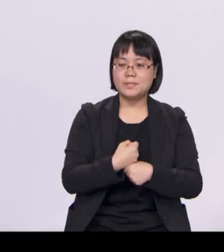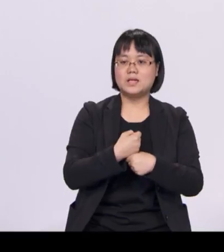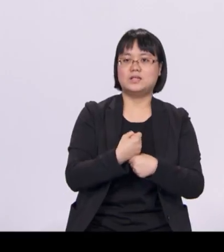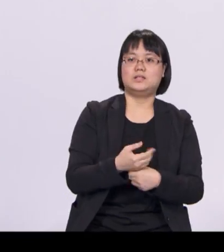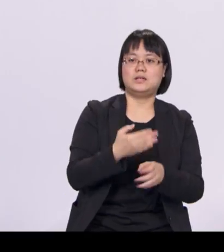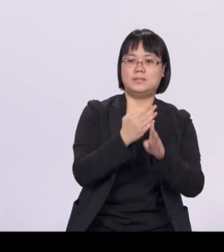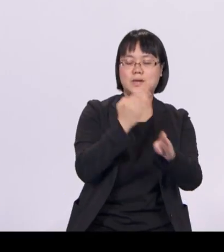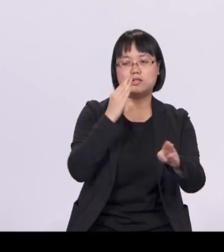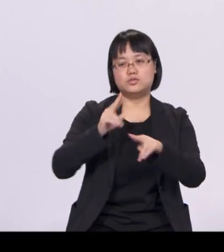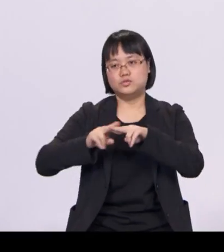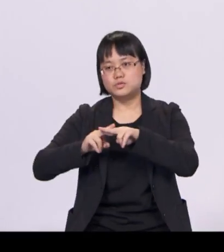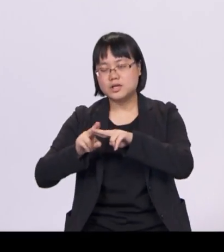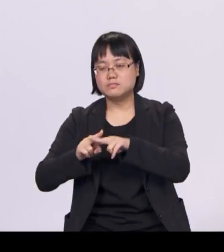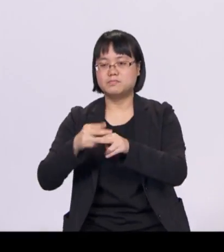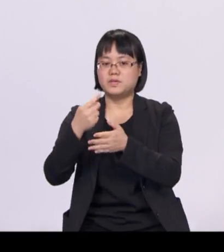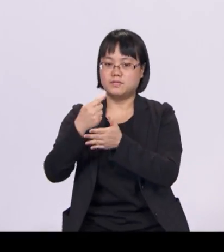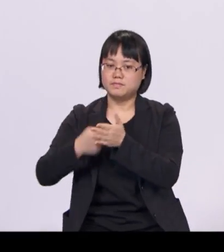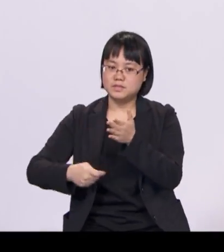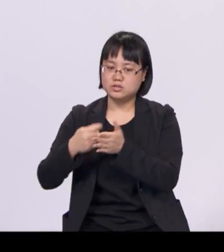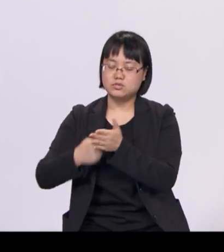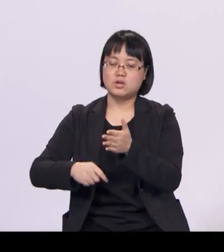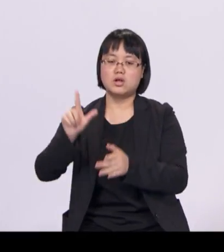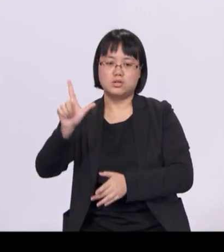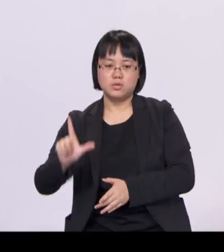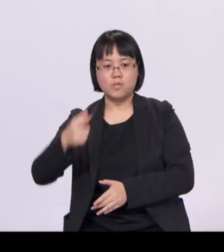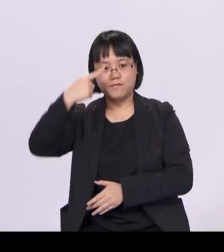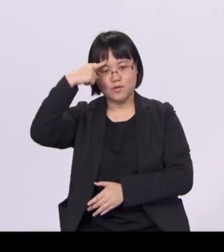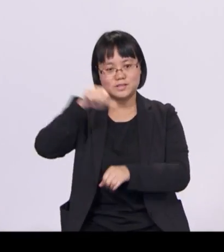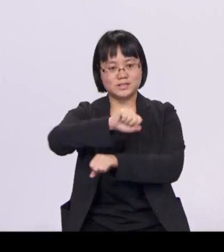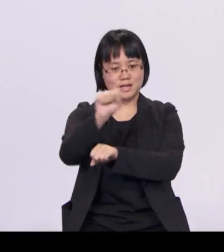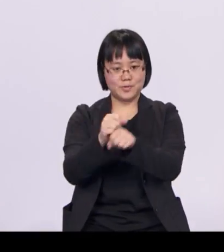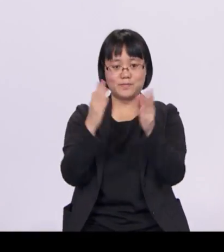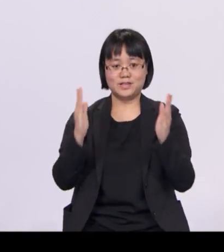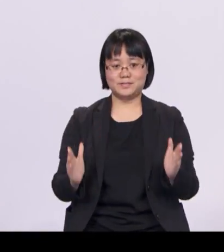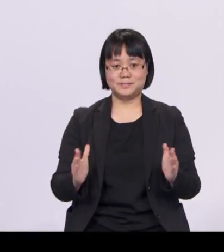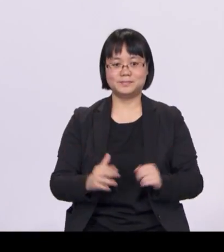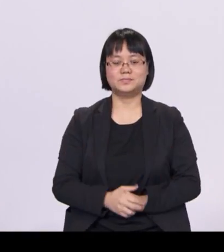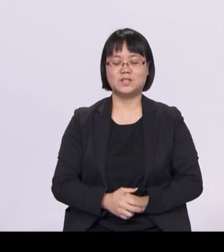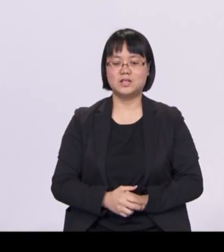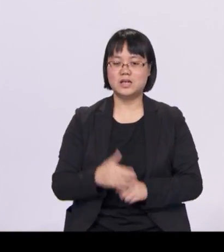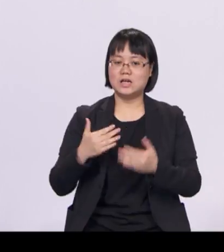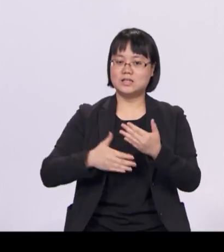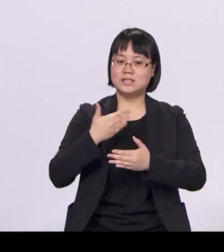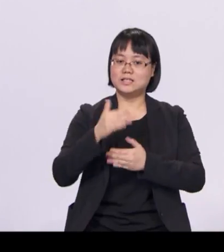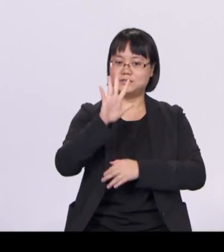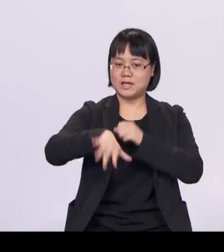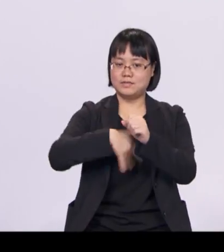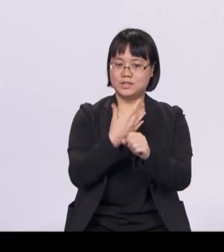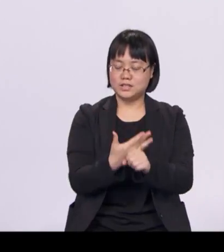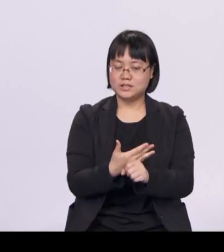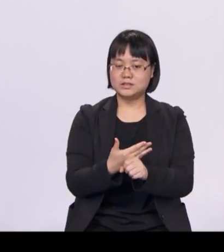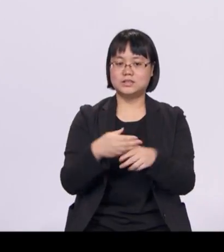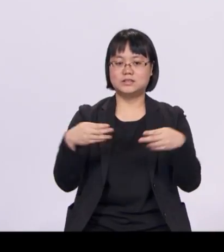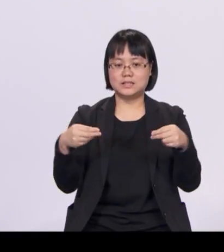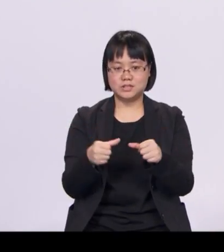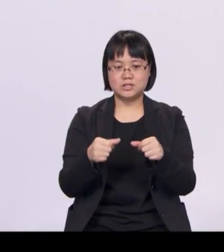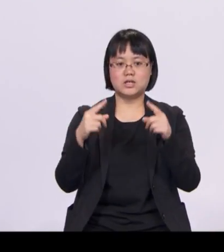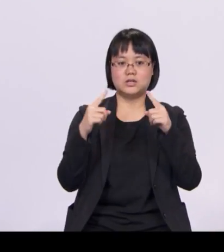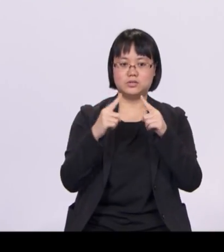Singaporeans. Over the next five years, the annual subsidies for keeping our buses and trains running